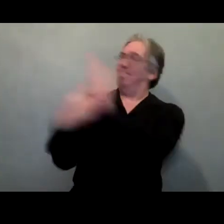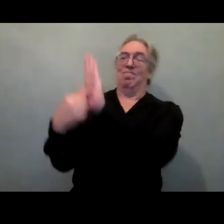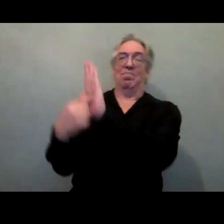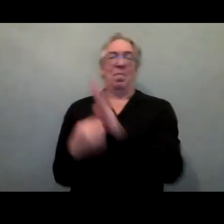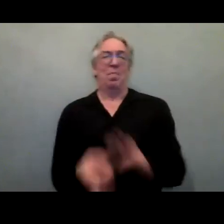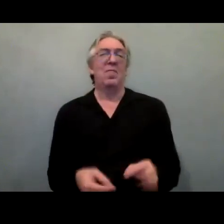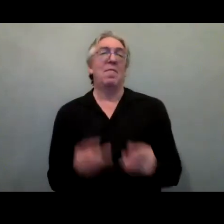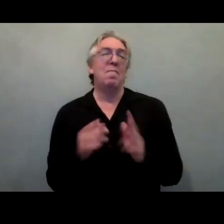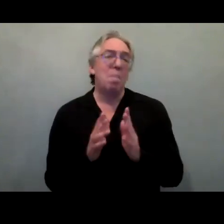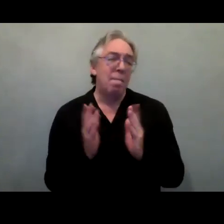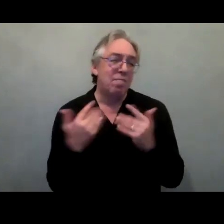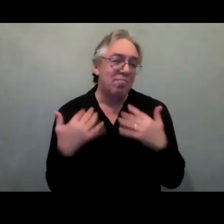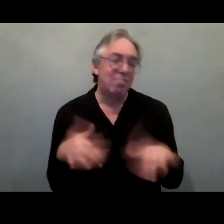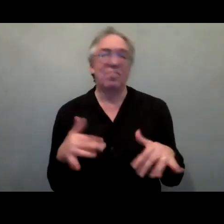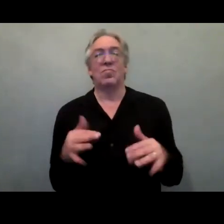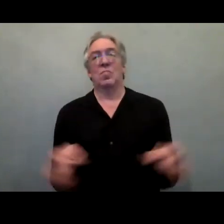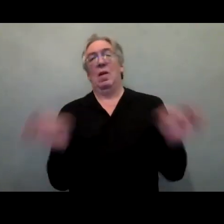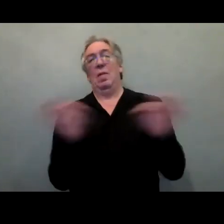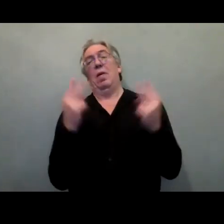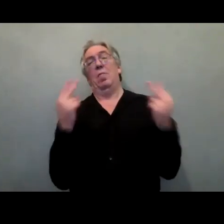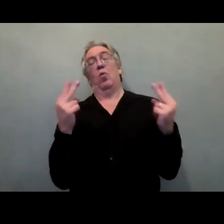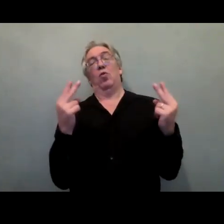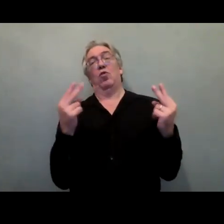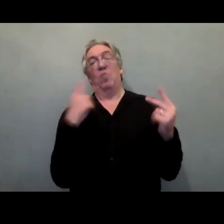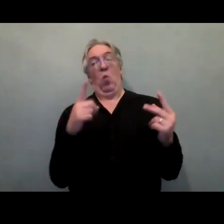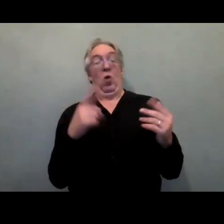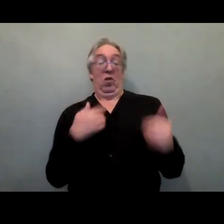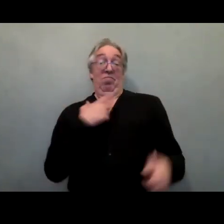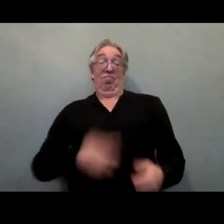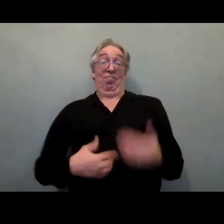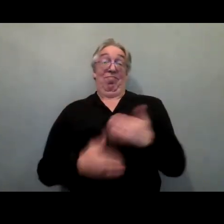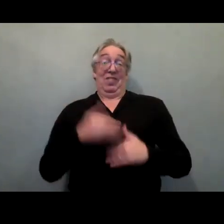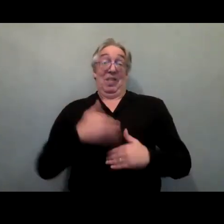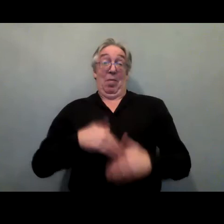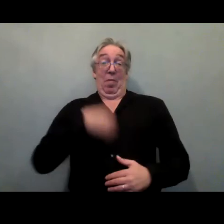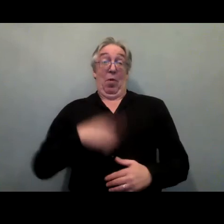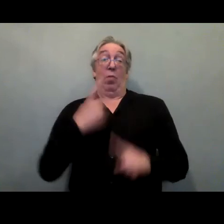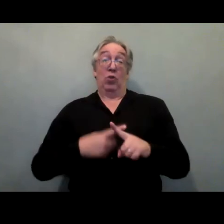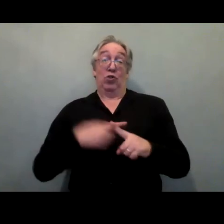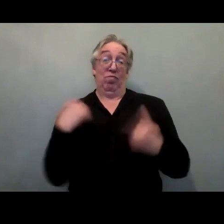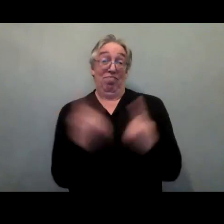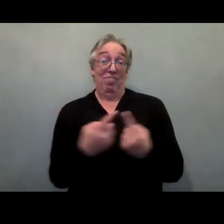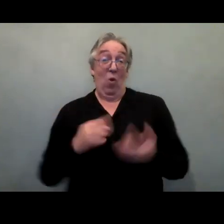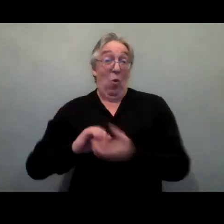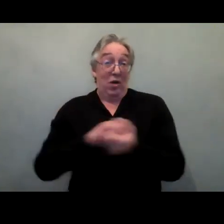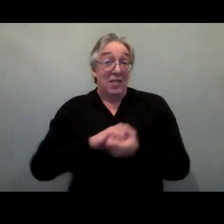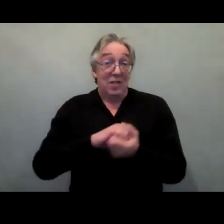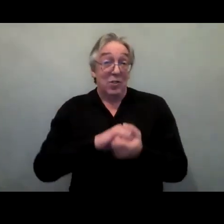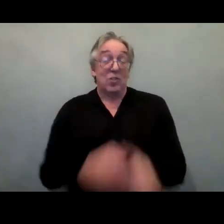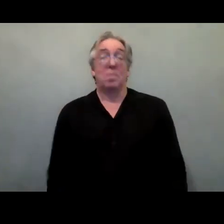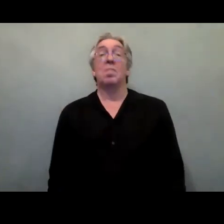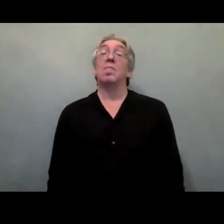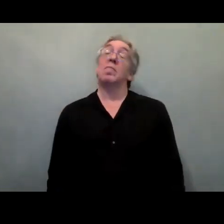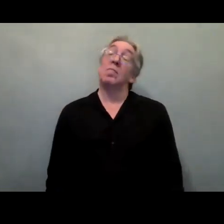component for persons with disabilities and their representative organizations. At the same time, I would say that we